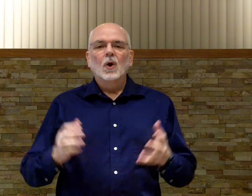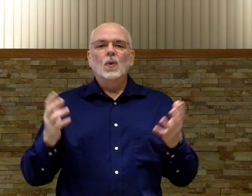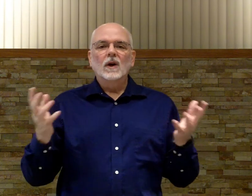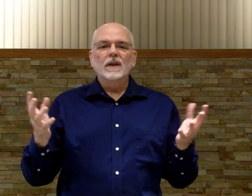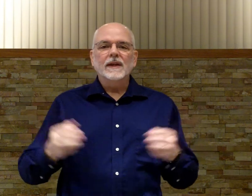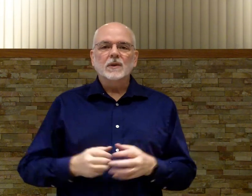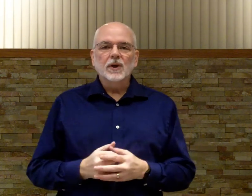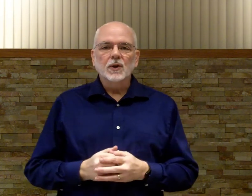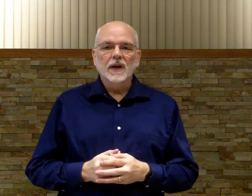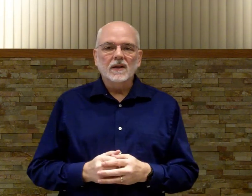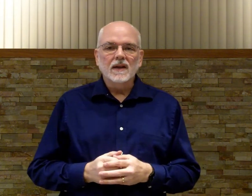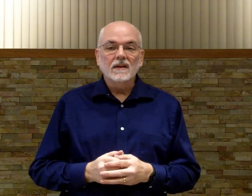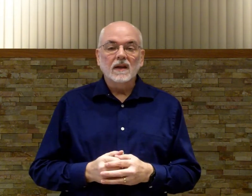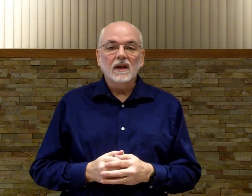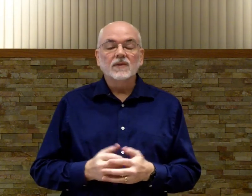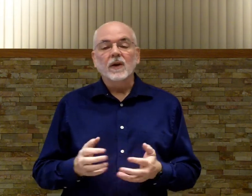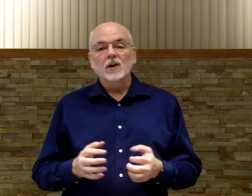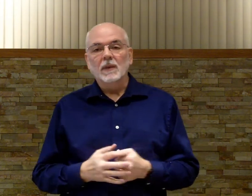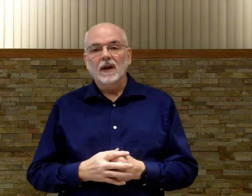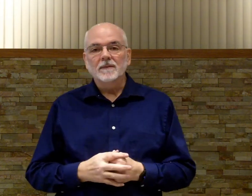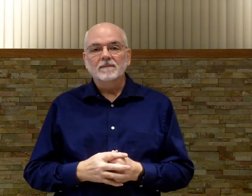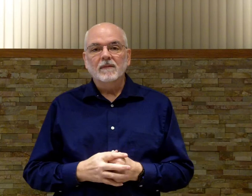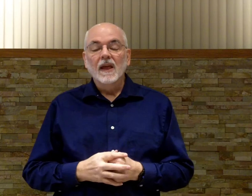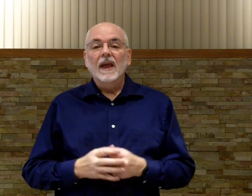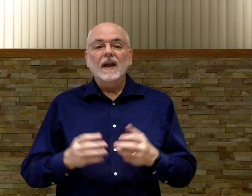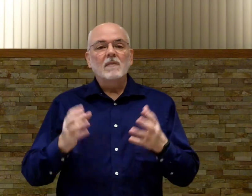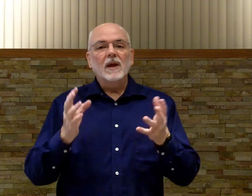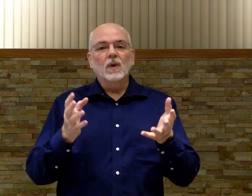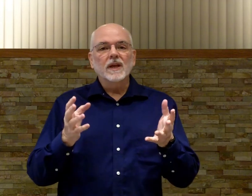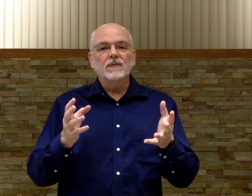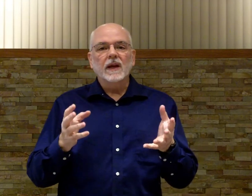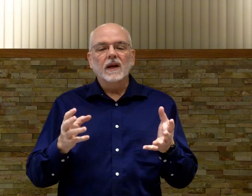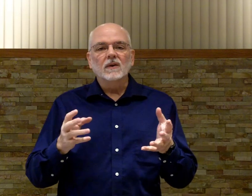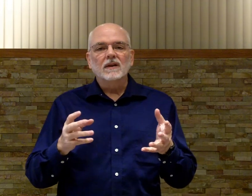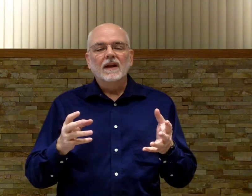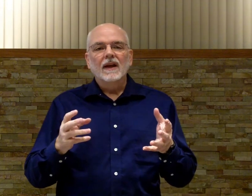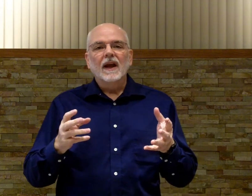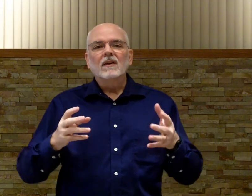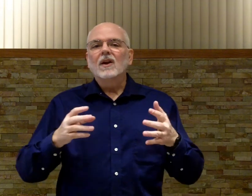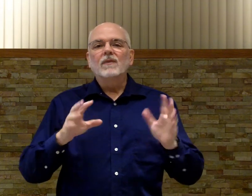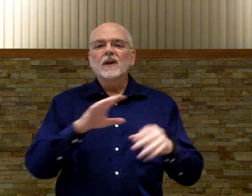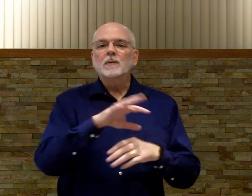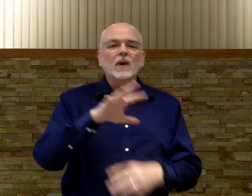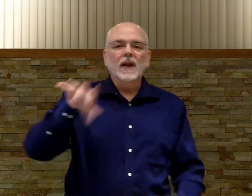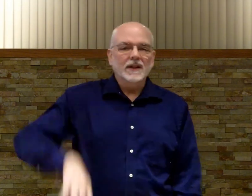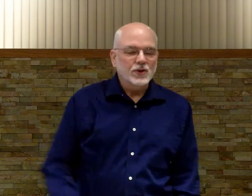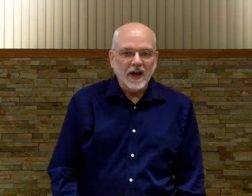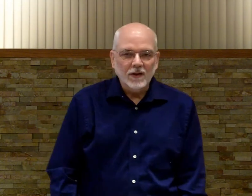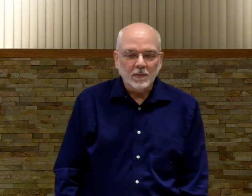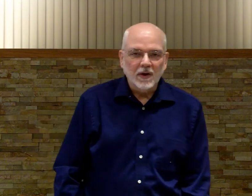One of the things that we do at LTC is fingerspelling and I make one of these videos and you know fingerspelling really doesn't change from year